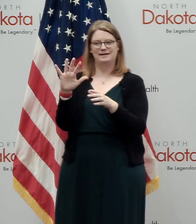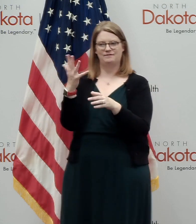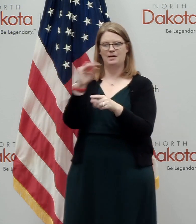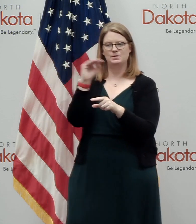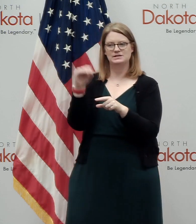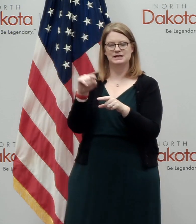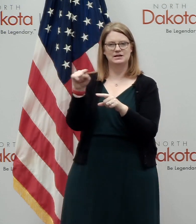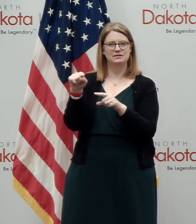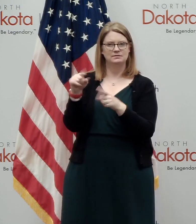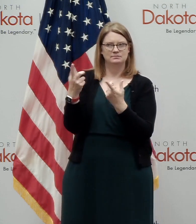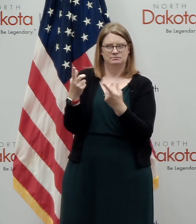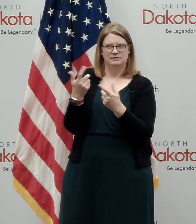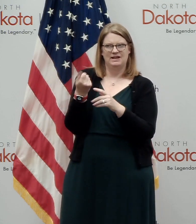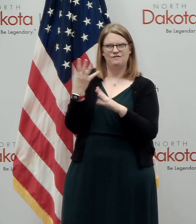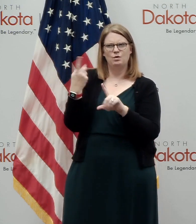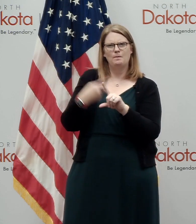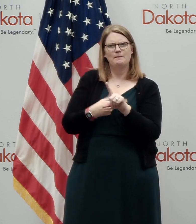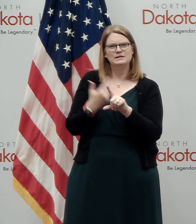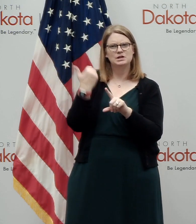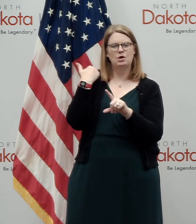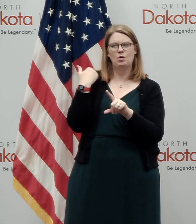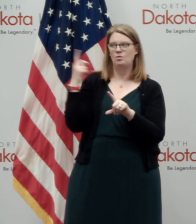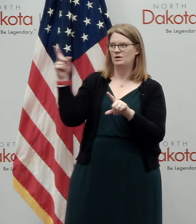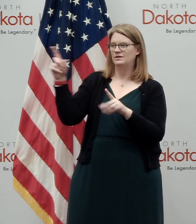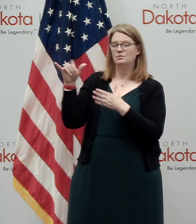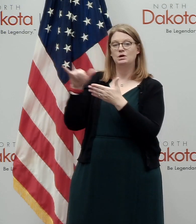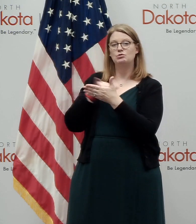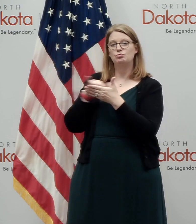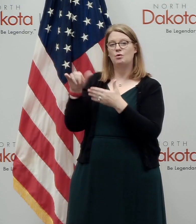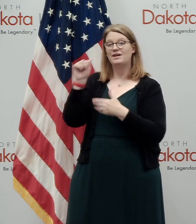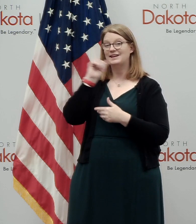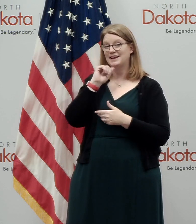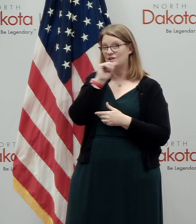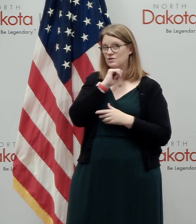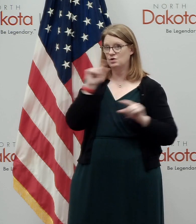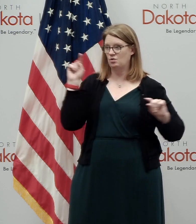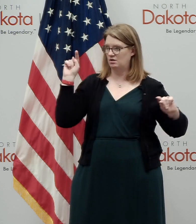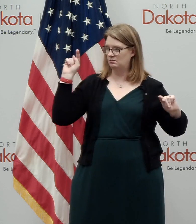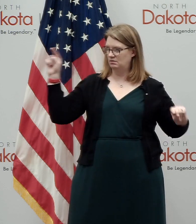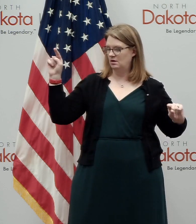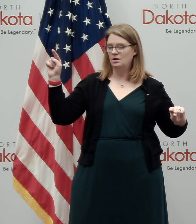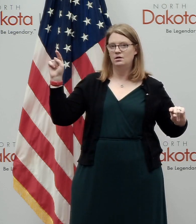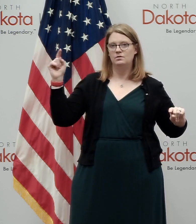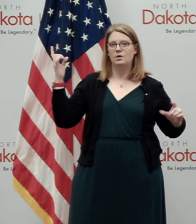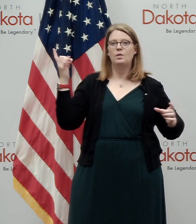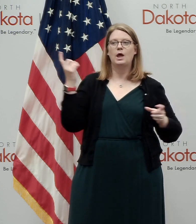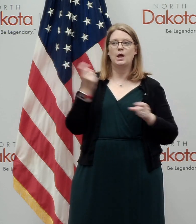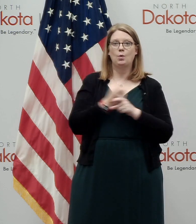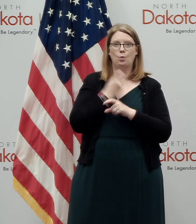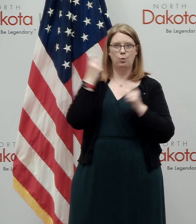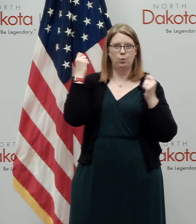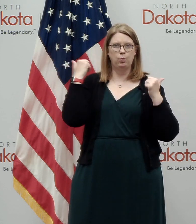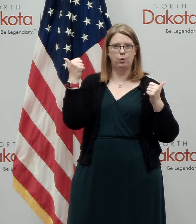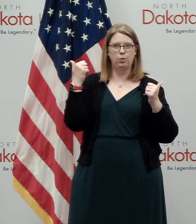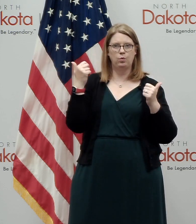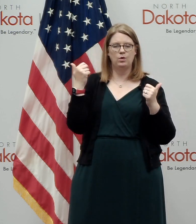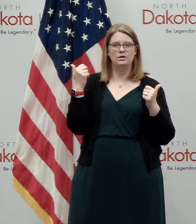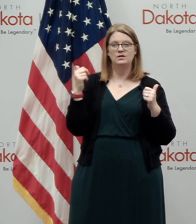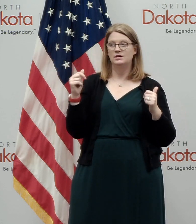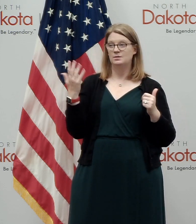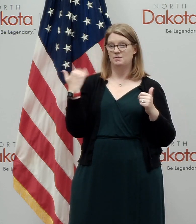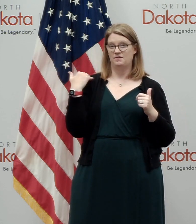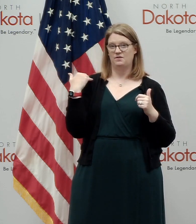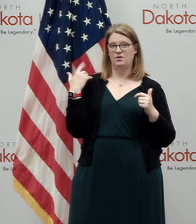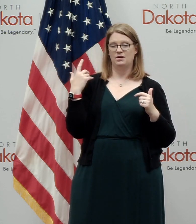uh, let's remember it was just only a few months ago when New York and Arizona, uh, they were, you know, declaring victory on the way down from, uh, 20 percent